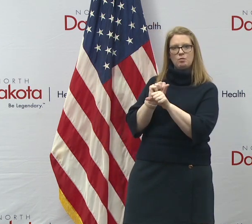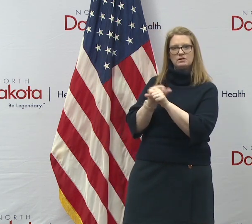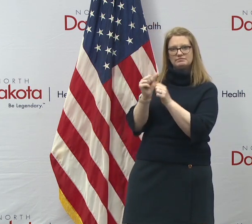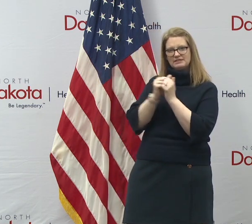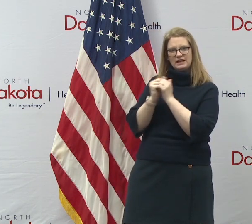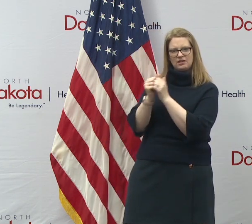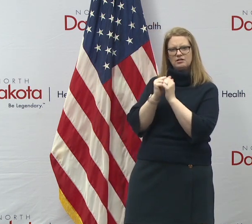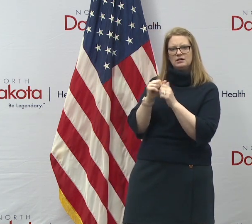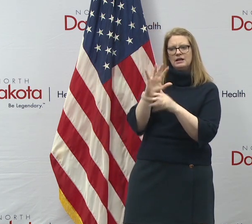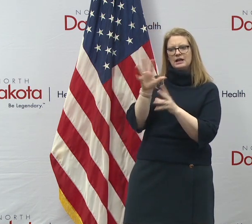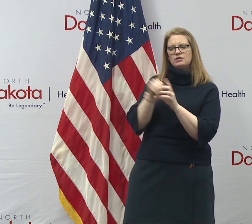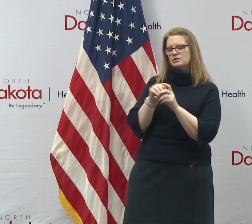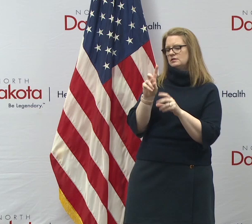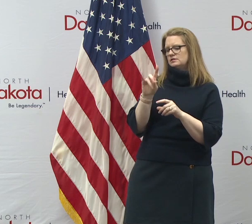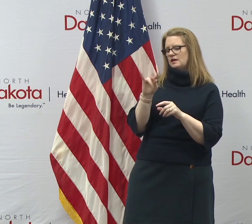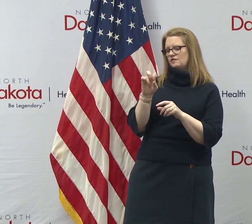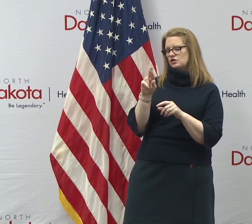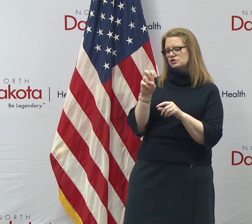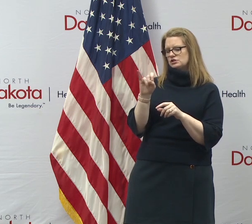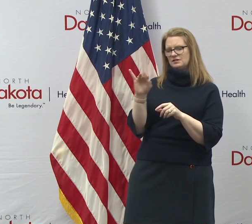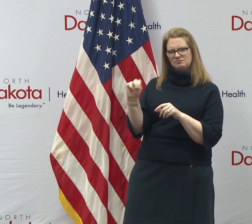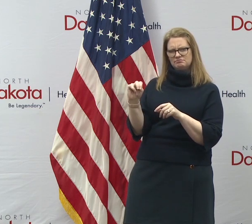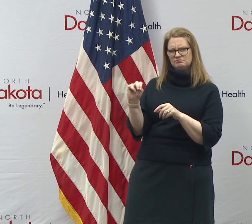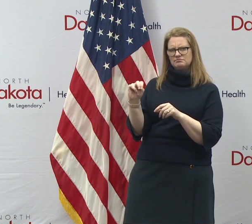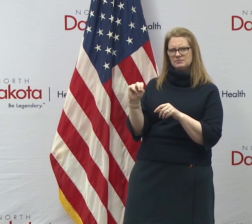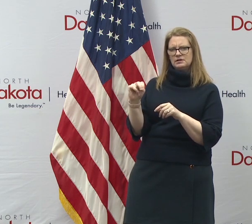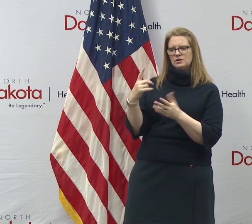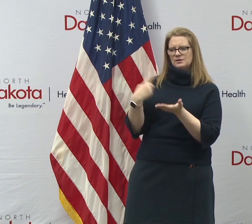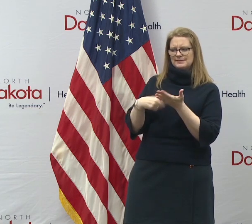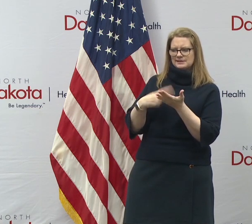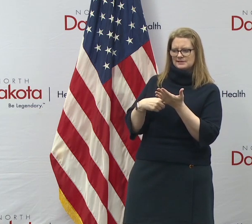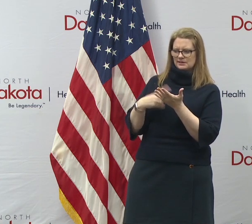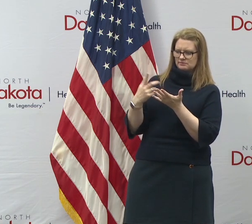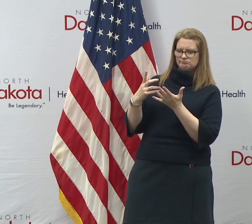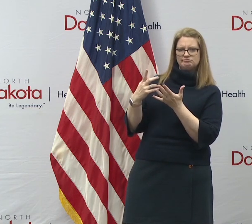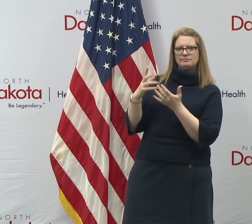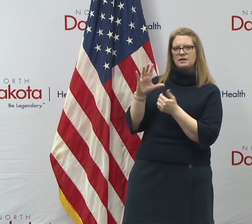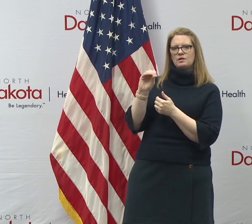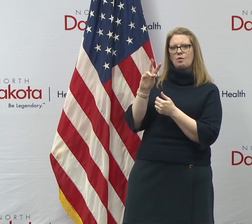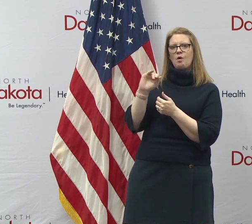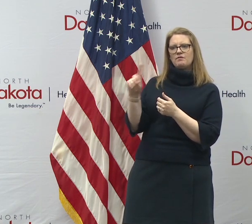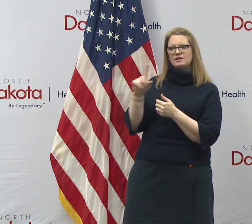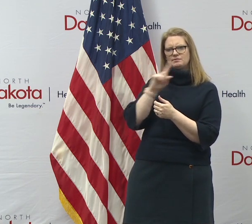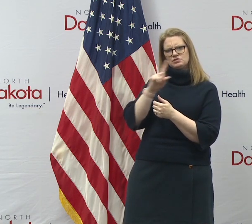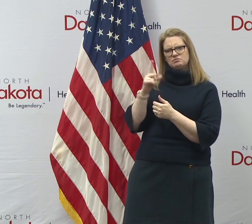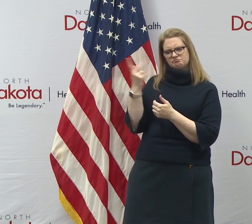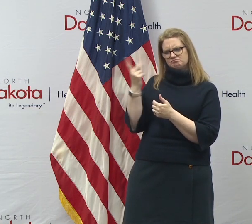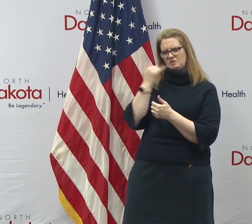diversion. Uh, we've had productive call earlier about the, COVID crisis and I'm sure we'll have a good call today.